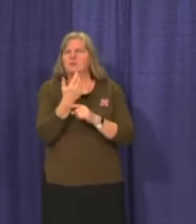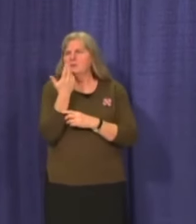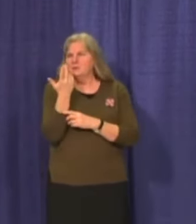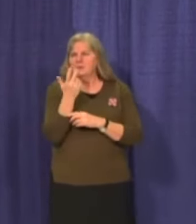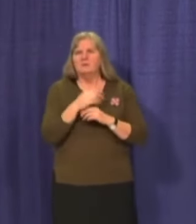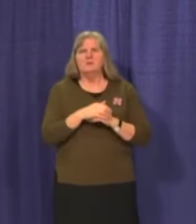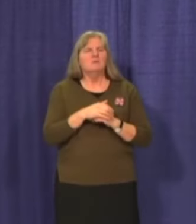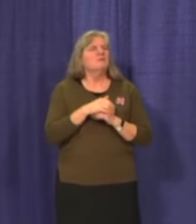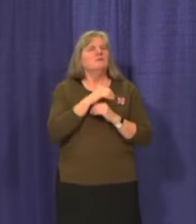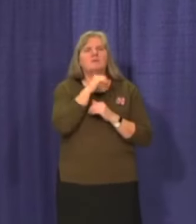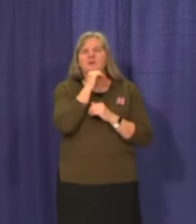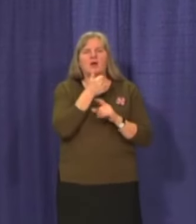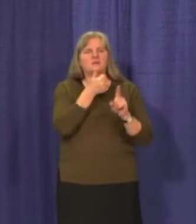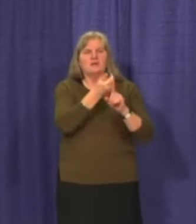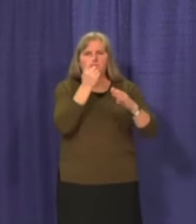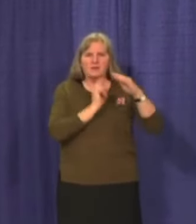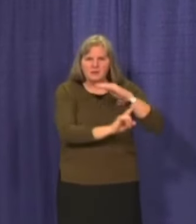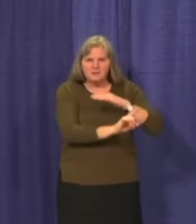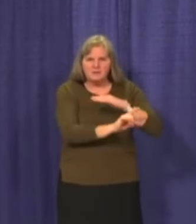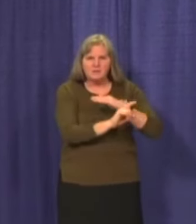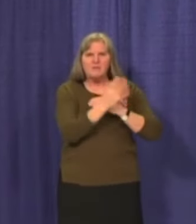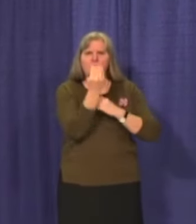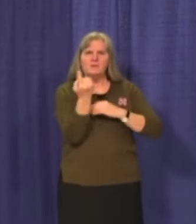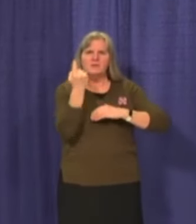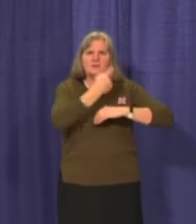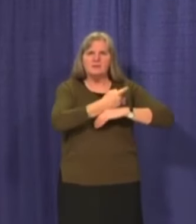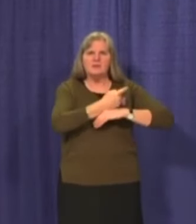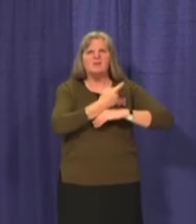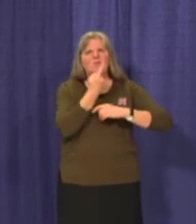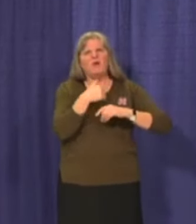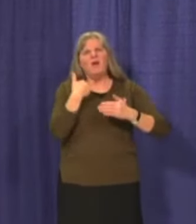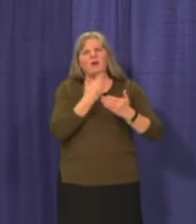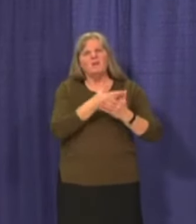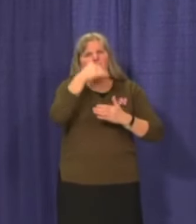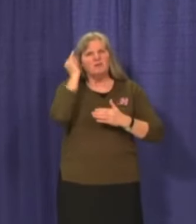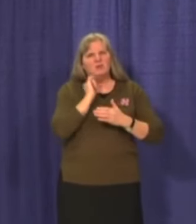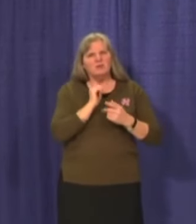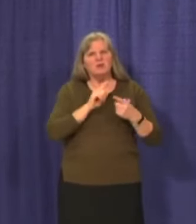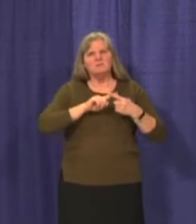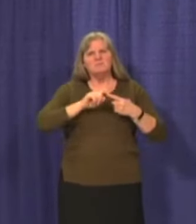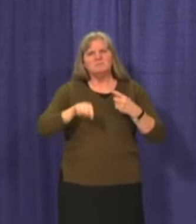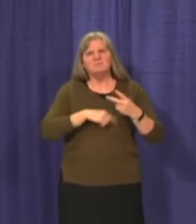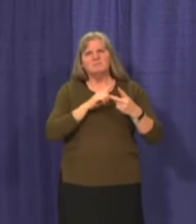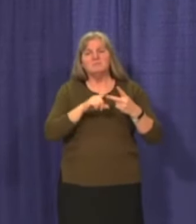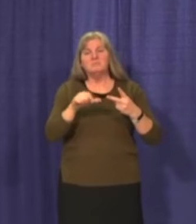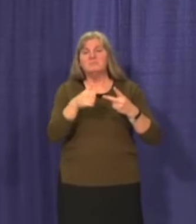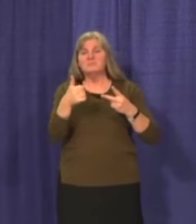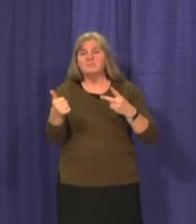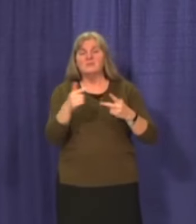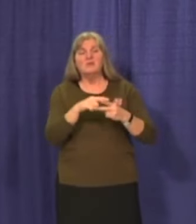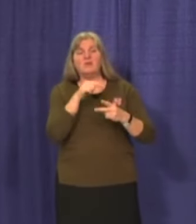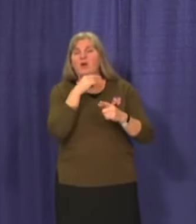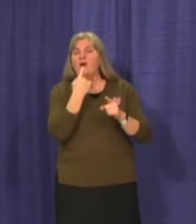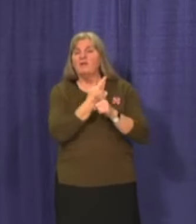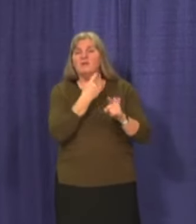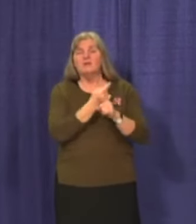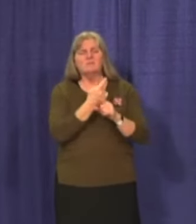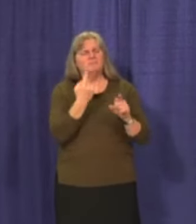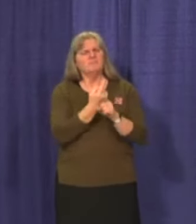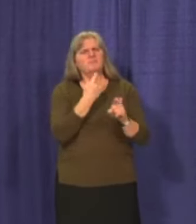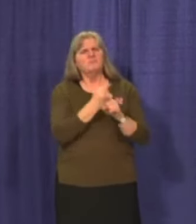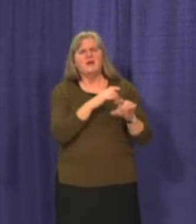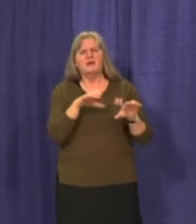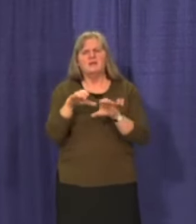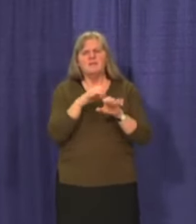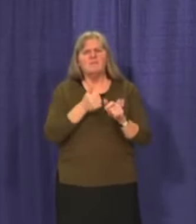failure to self-isolate for 14 days upon entry into the territory and failure to behave in a